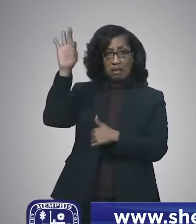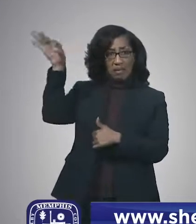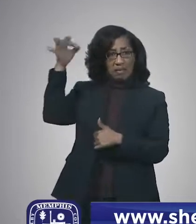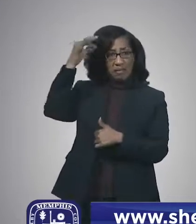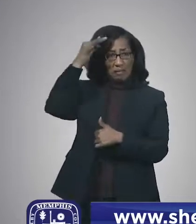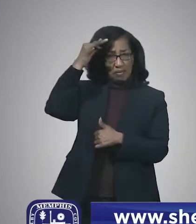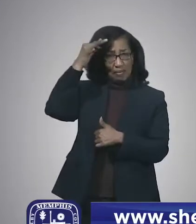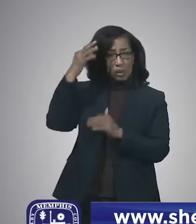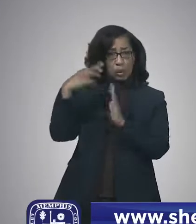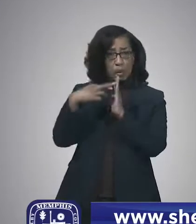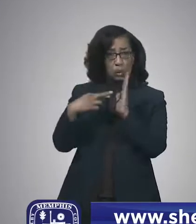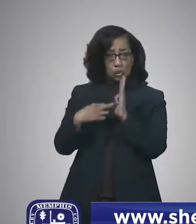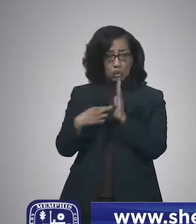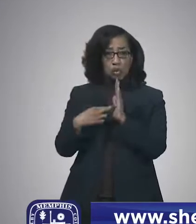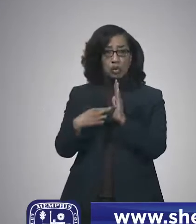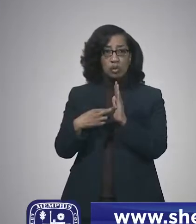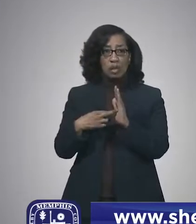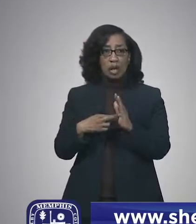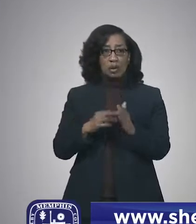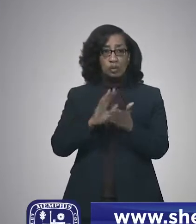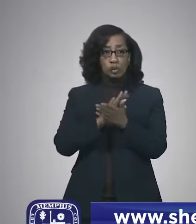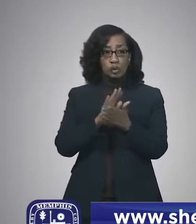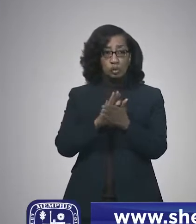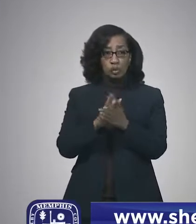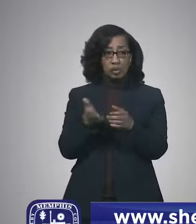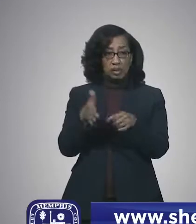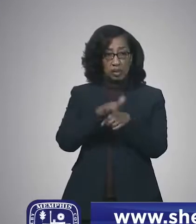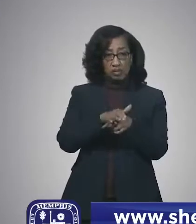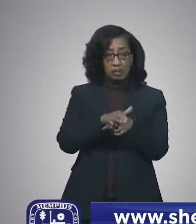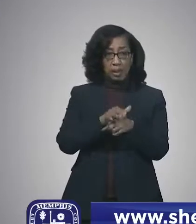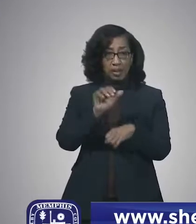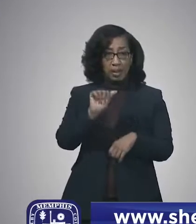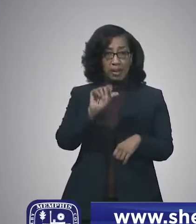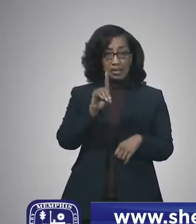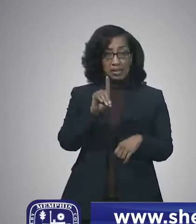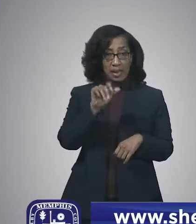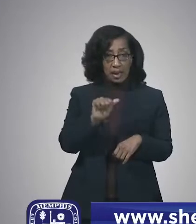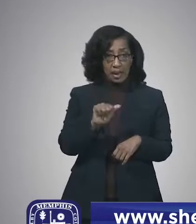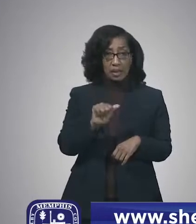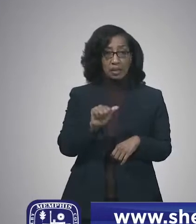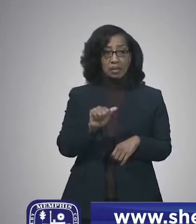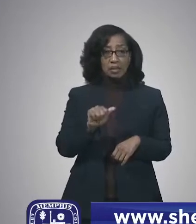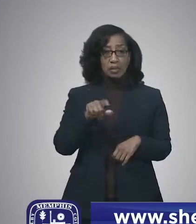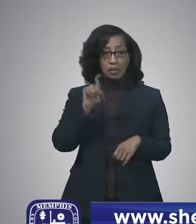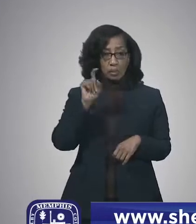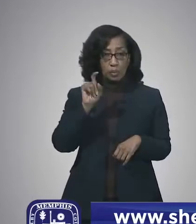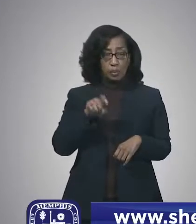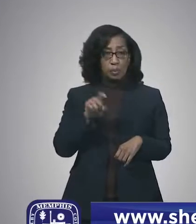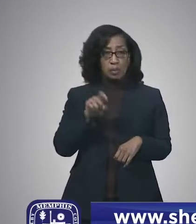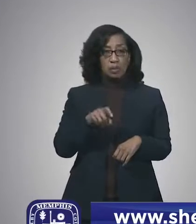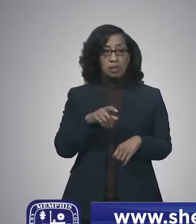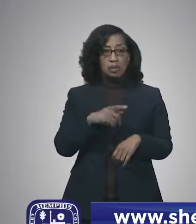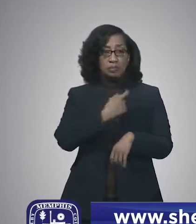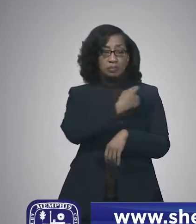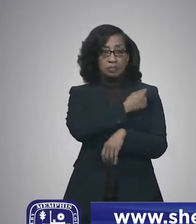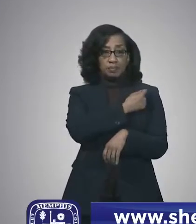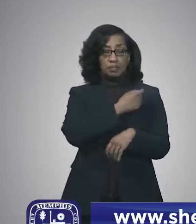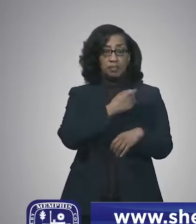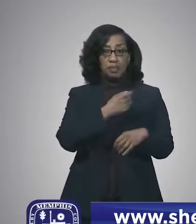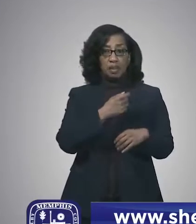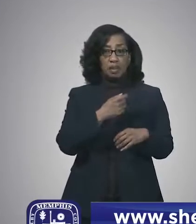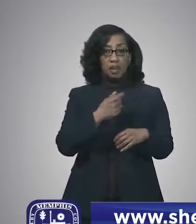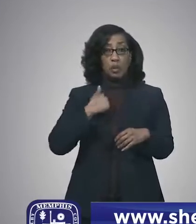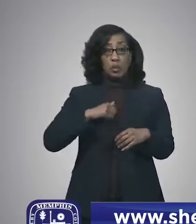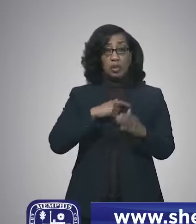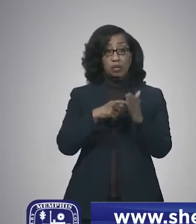our health directive for schools that are covered by the Americans with Disabilities Act. So, because we are under that order, we are